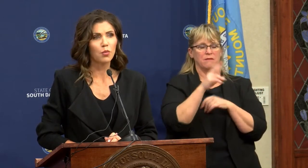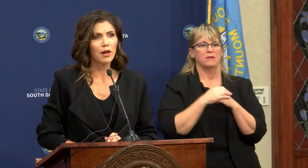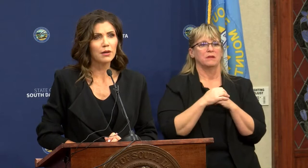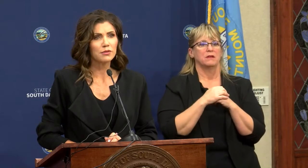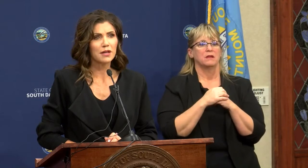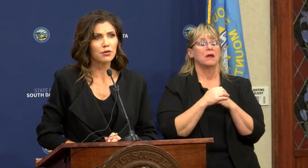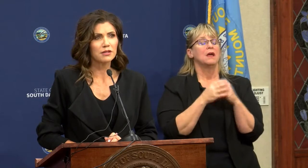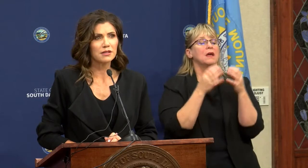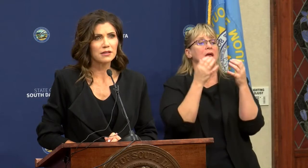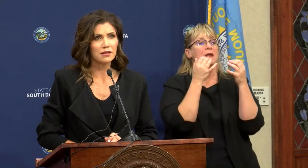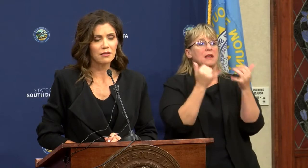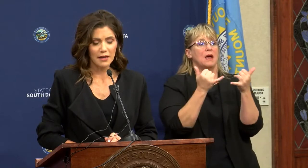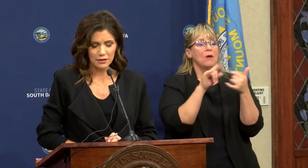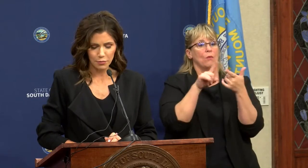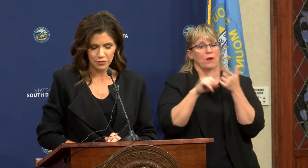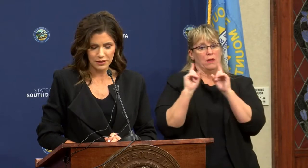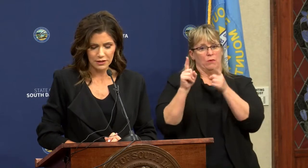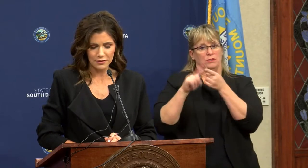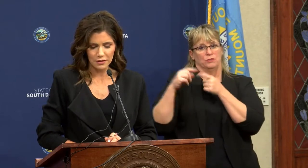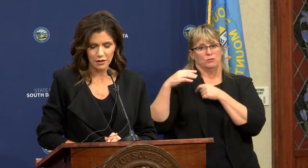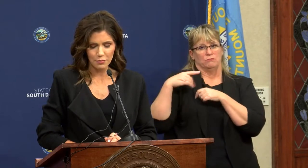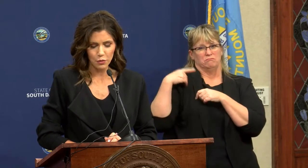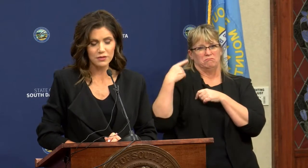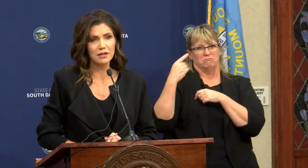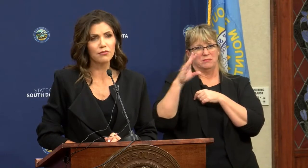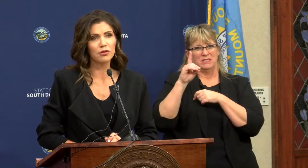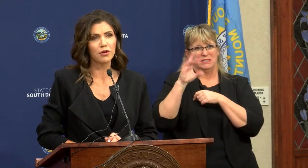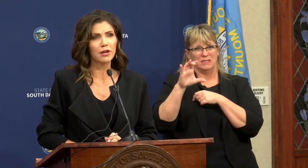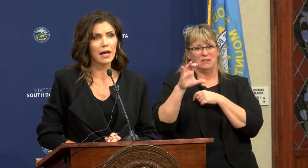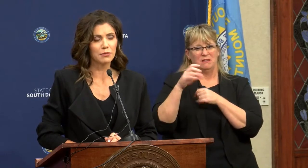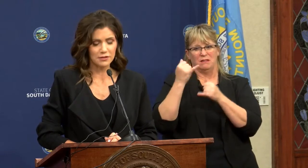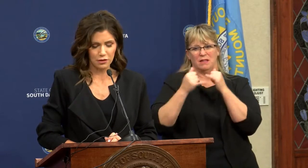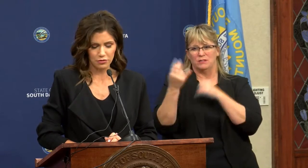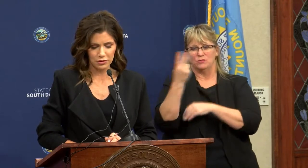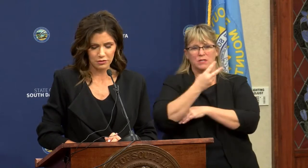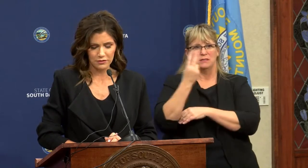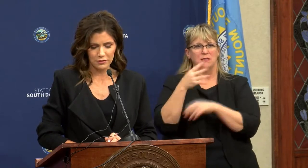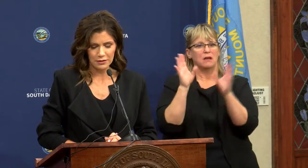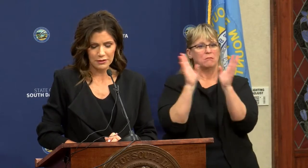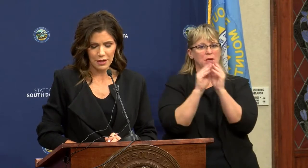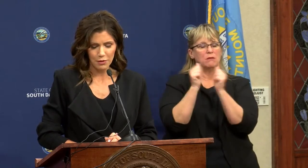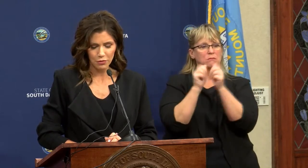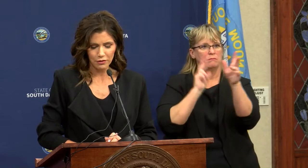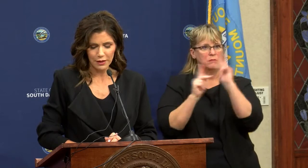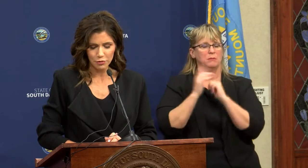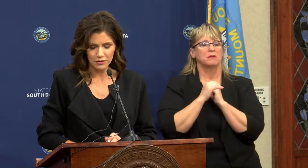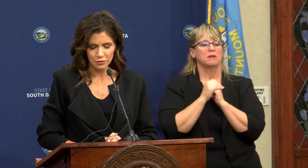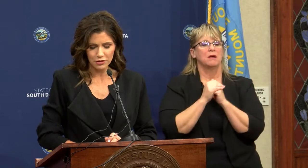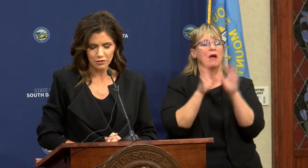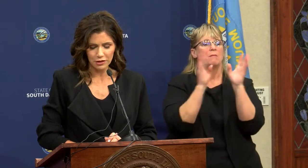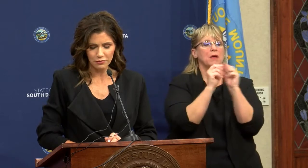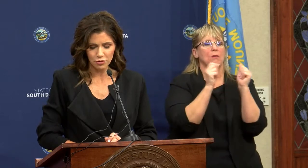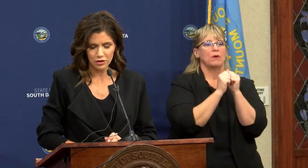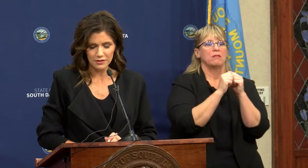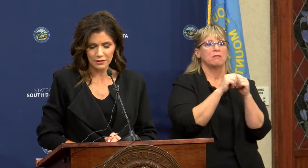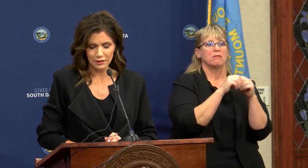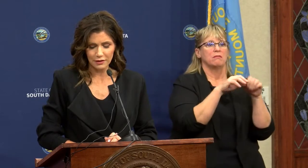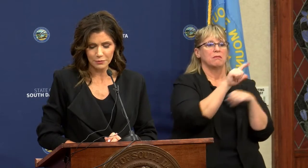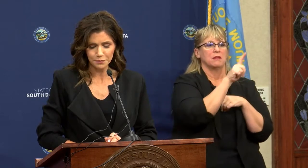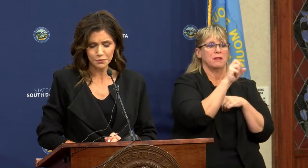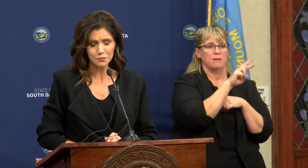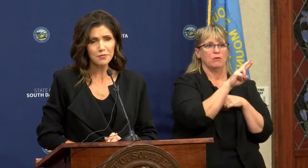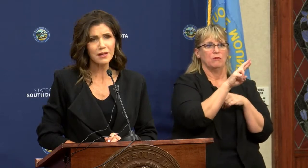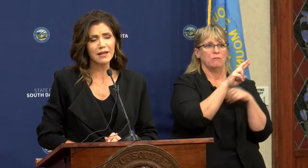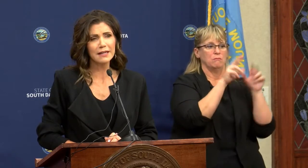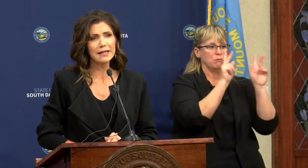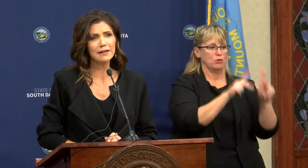Now, while I was out in D.C. the last couple of days, I met with several of our cabinet secretaries. I met with a labor secretary, Eugene Scalia,